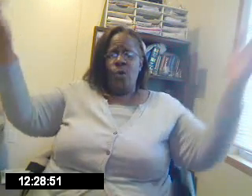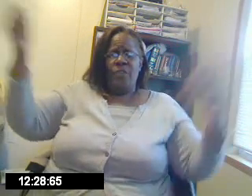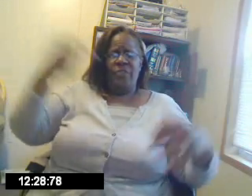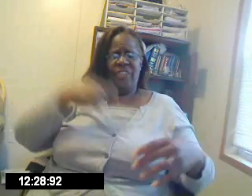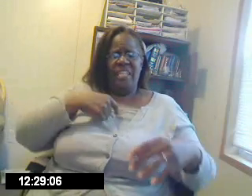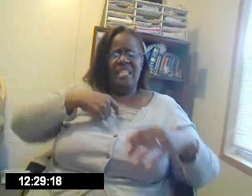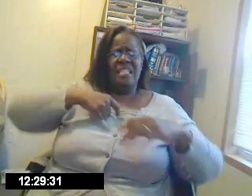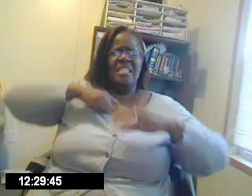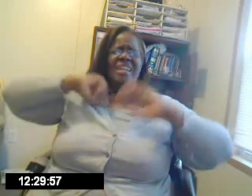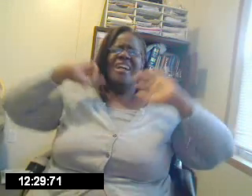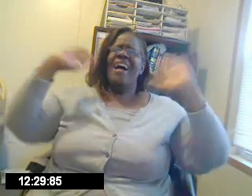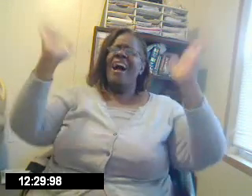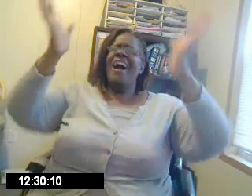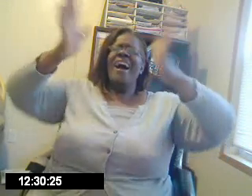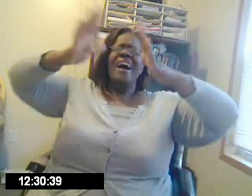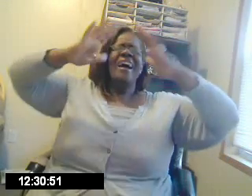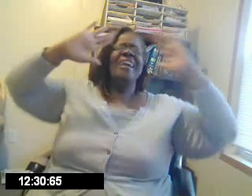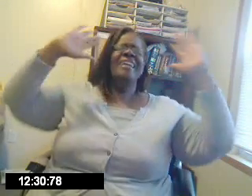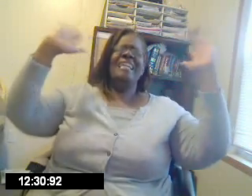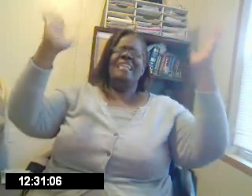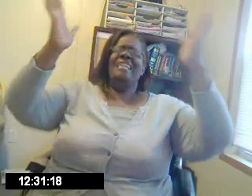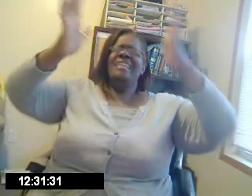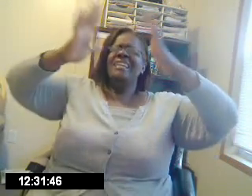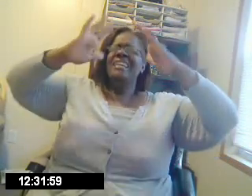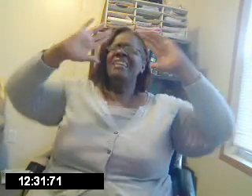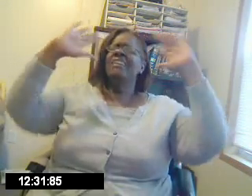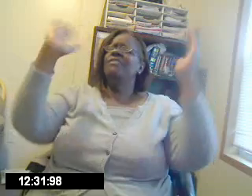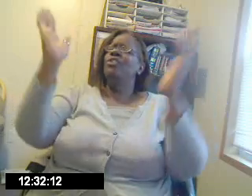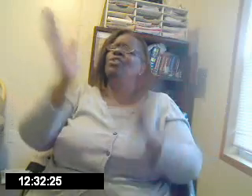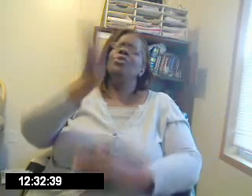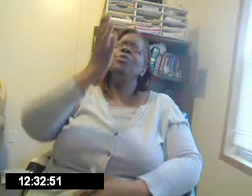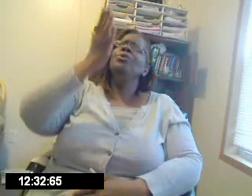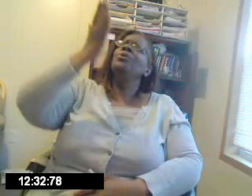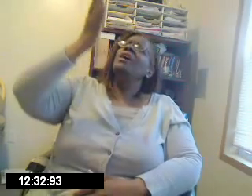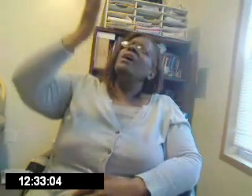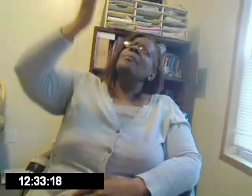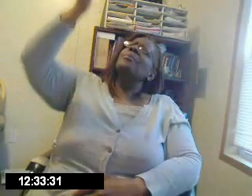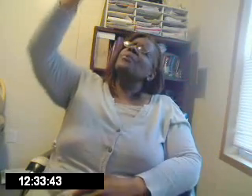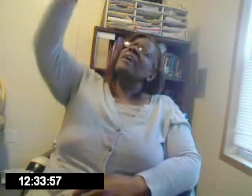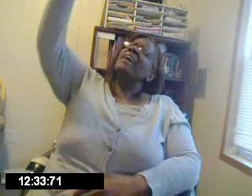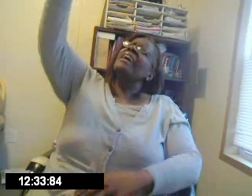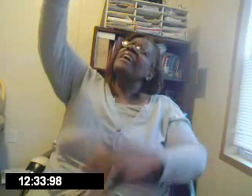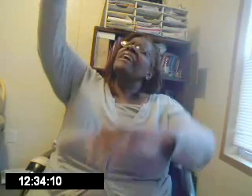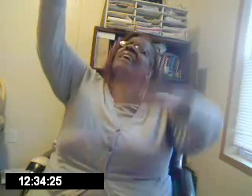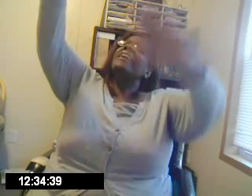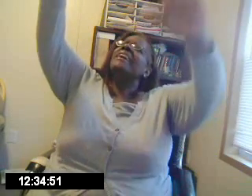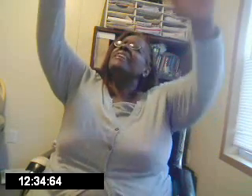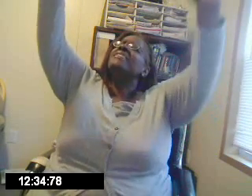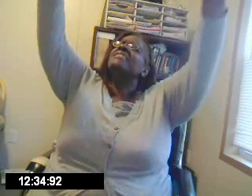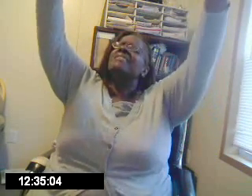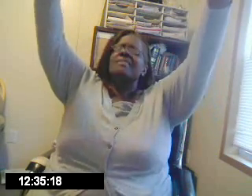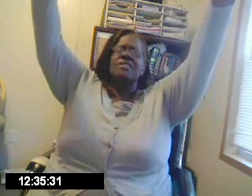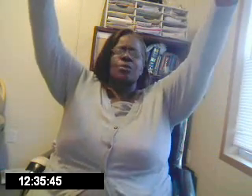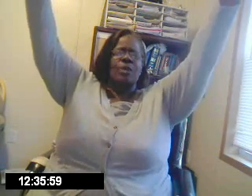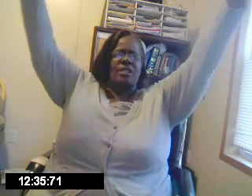for this I give you praise, surrender,